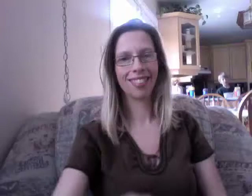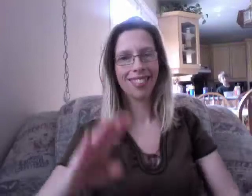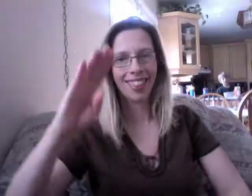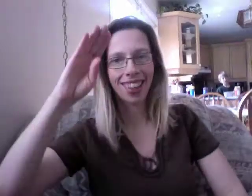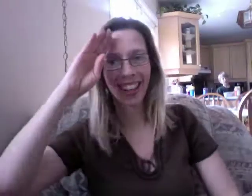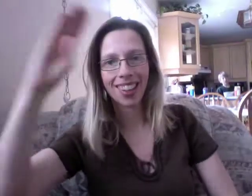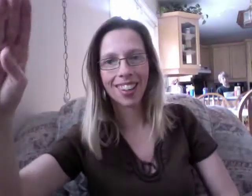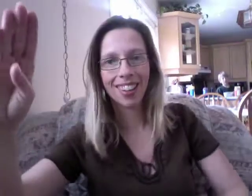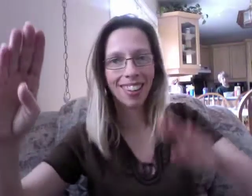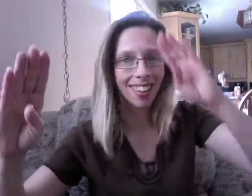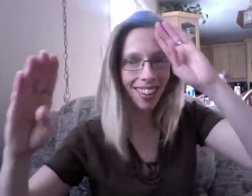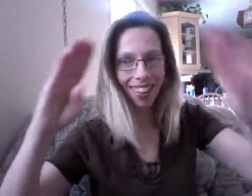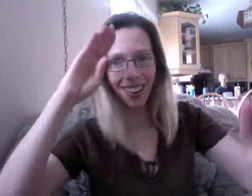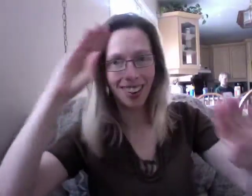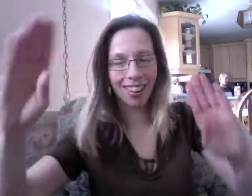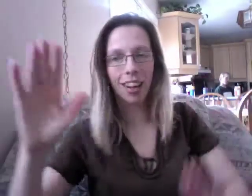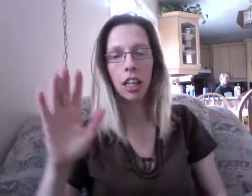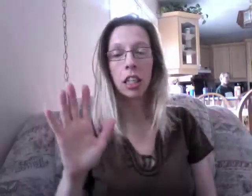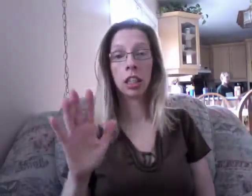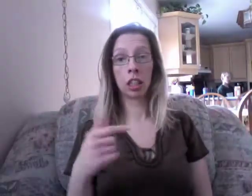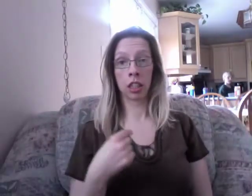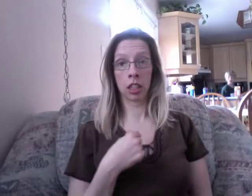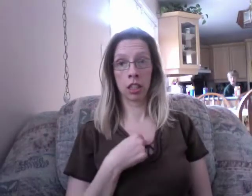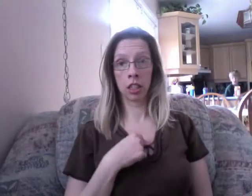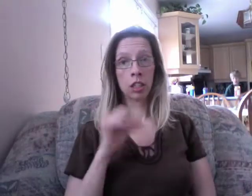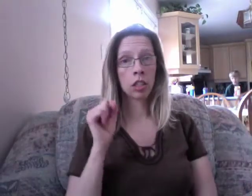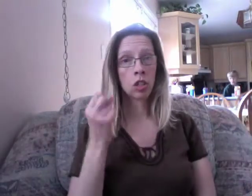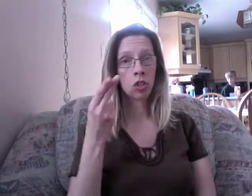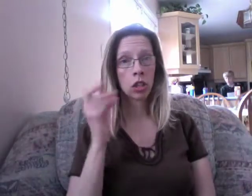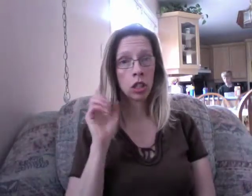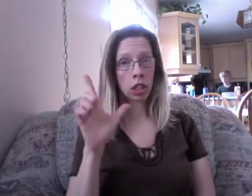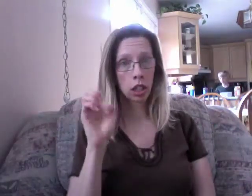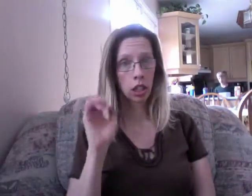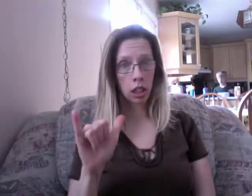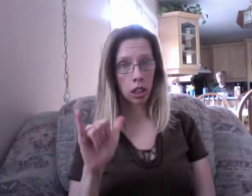It just makes me a bully, too. But it's too late now. I can't do anything.